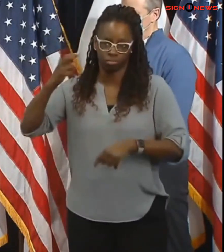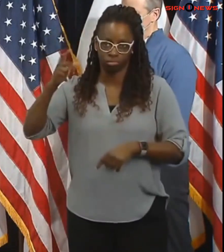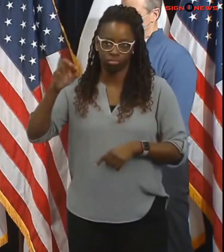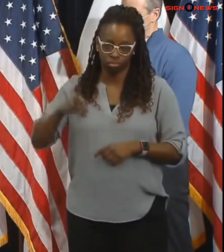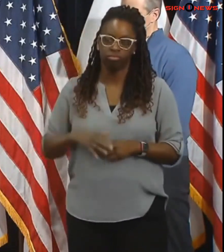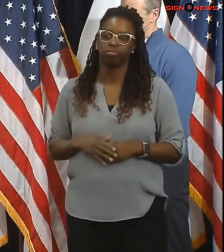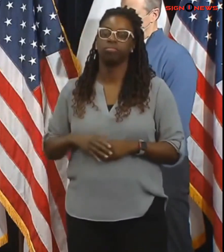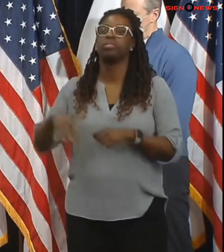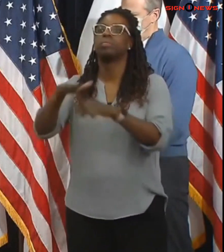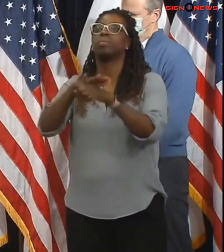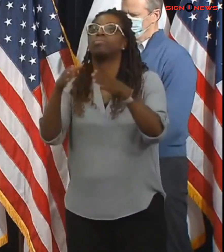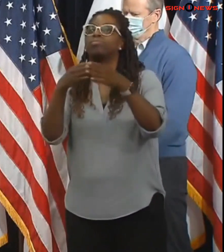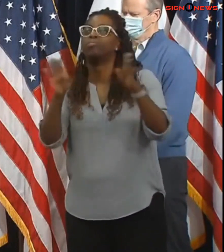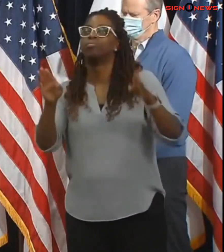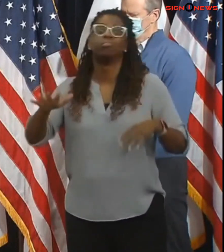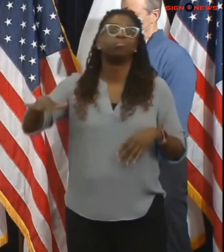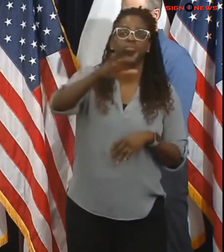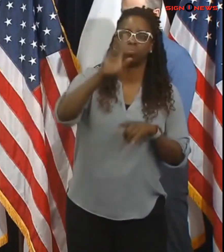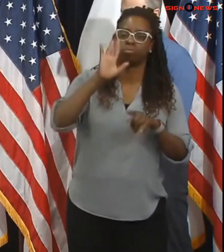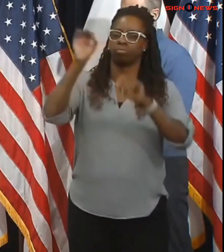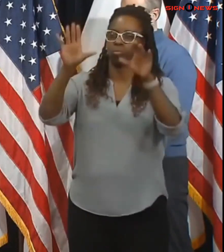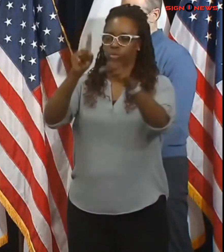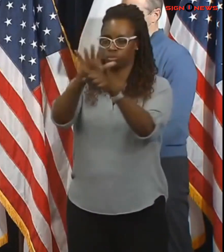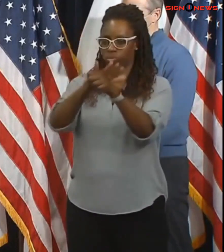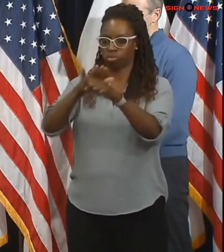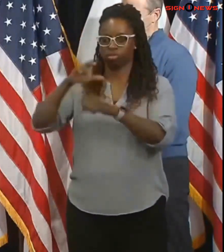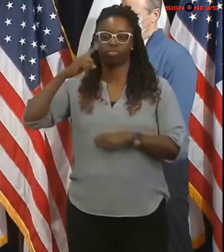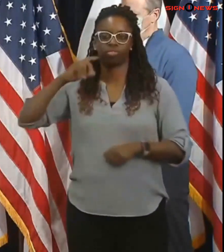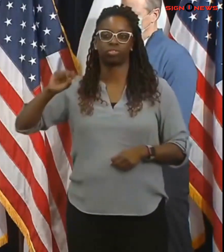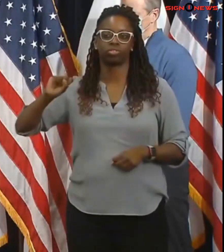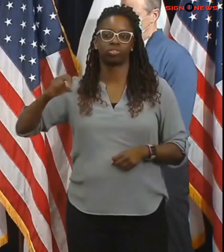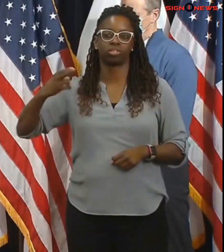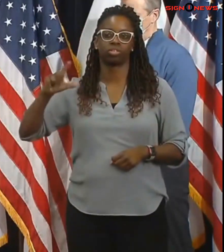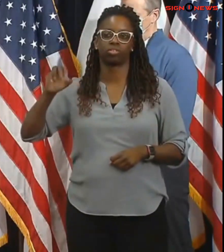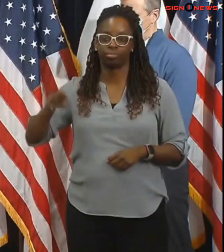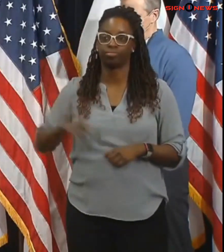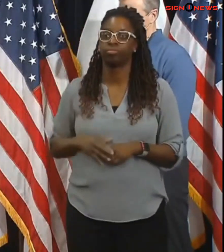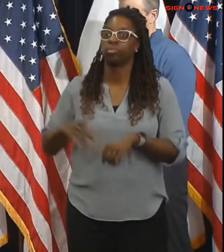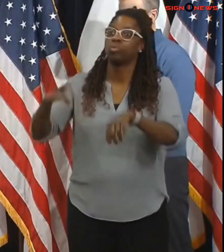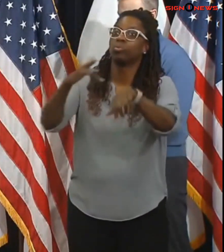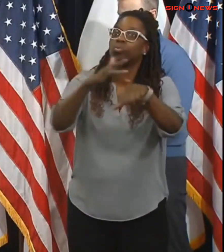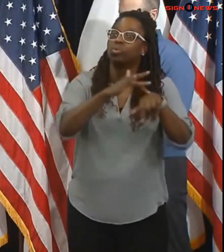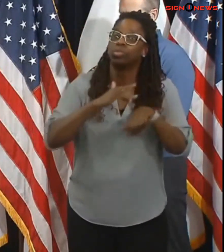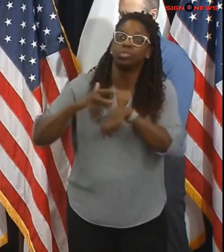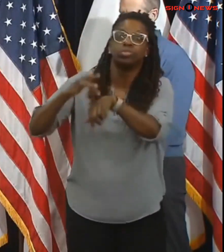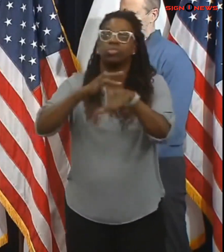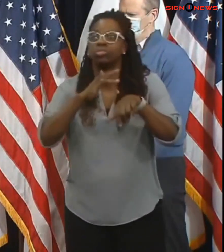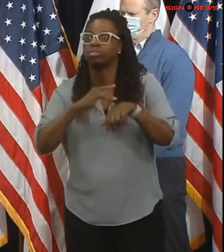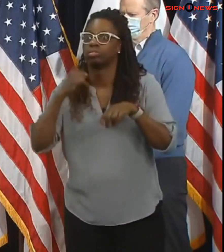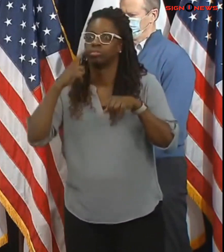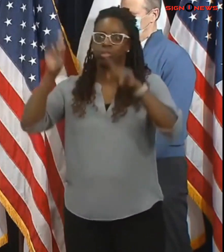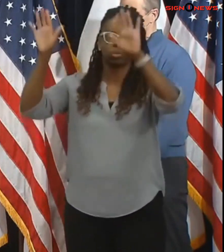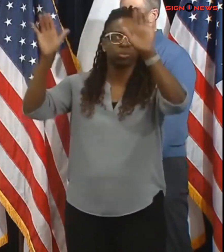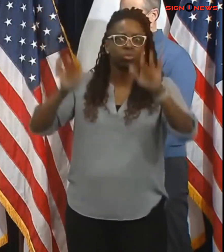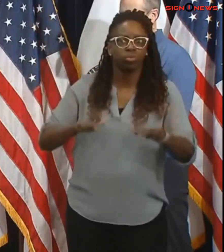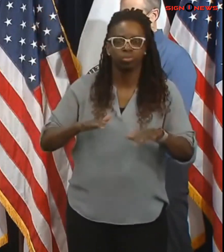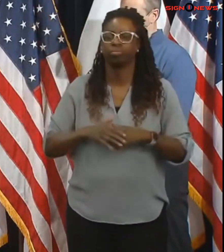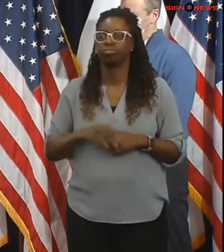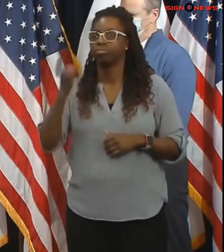resources during and after the storm you can also call 2-1-1 for any non-emergency storm questions for more